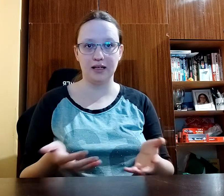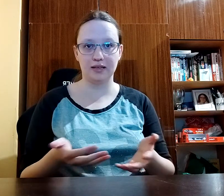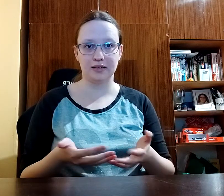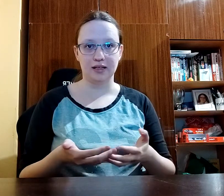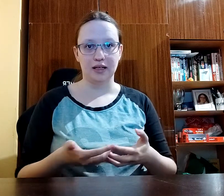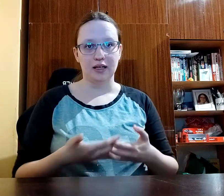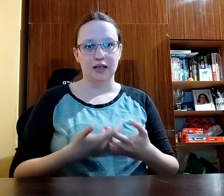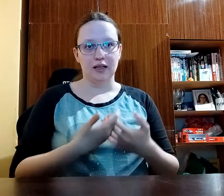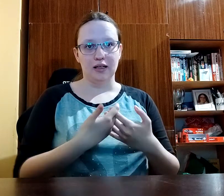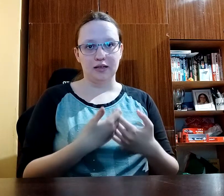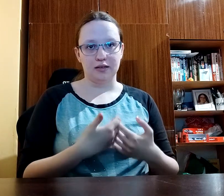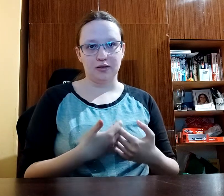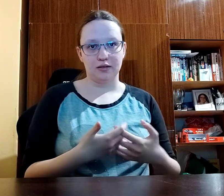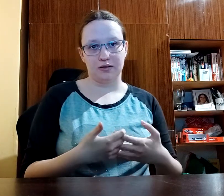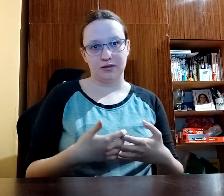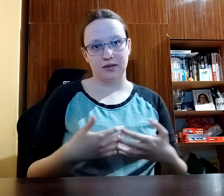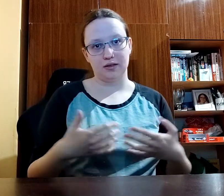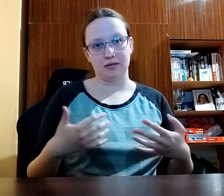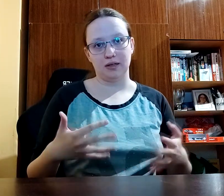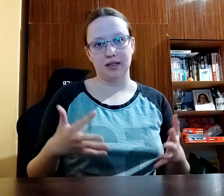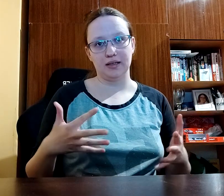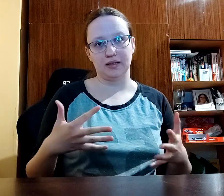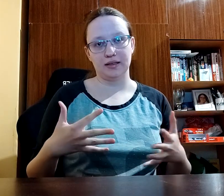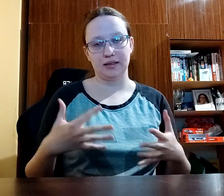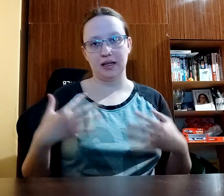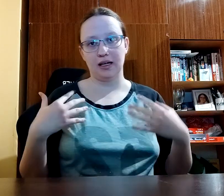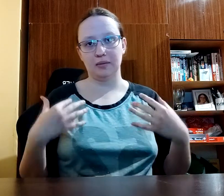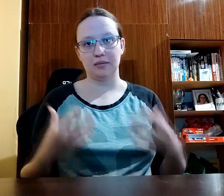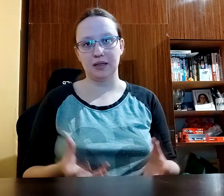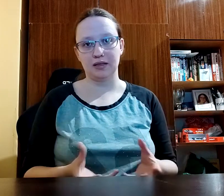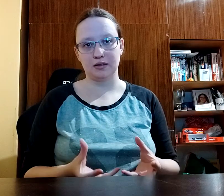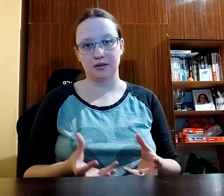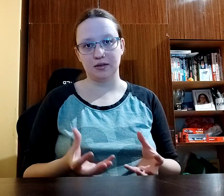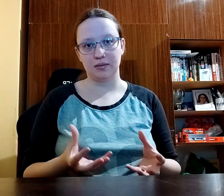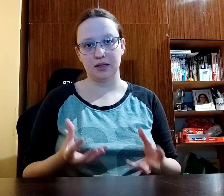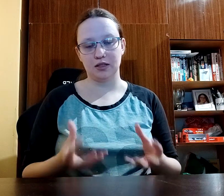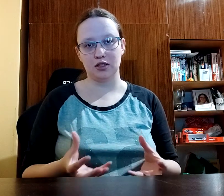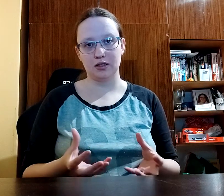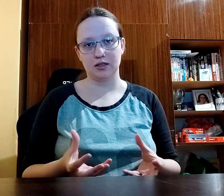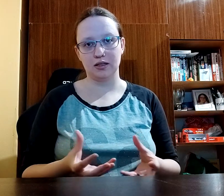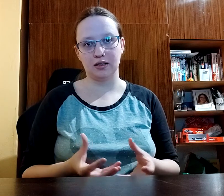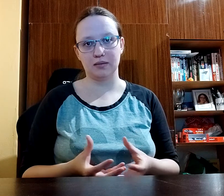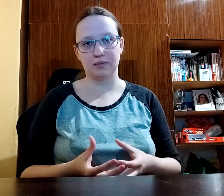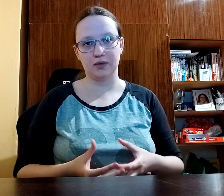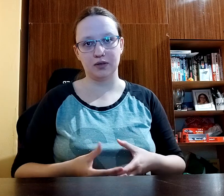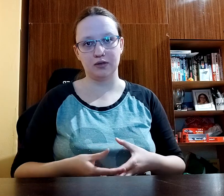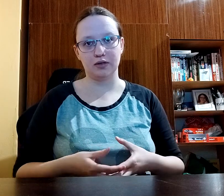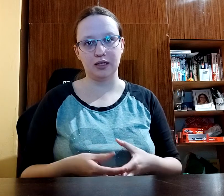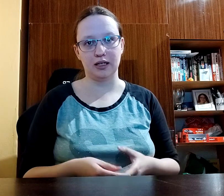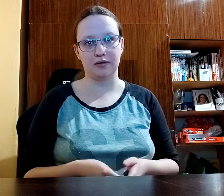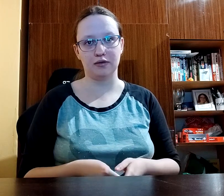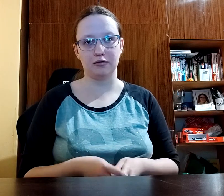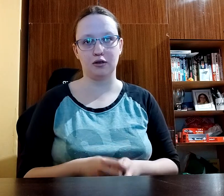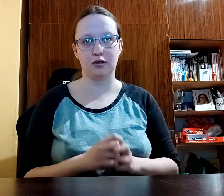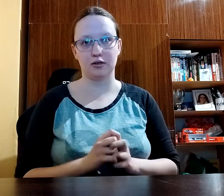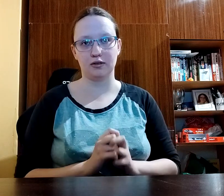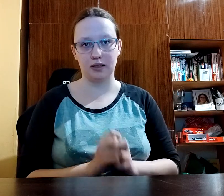and also these ways I'm gonna mention don't really have to work on